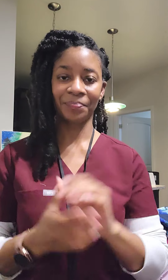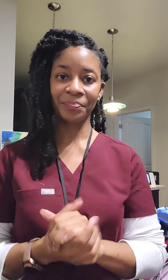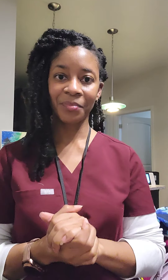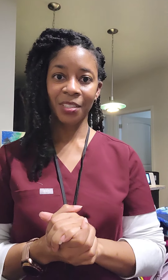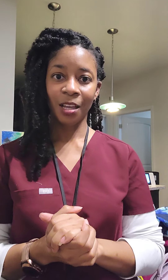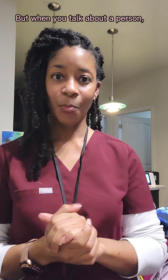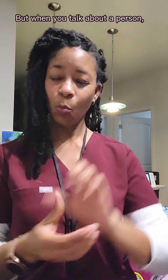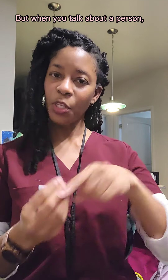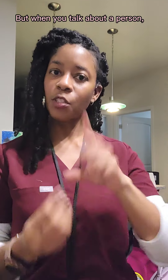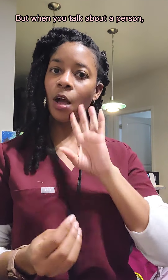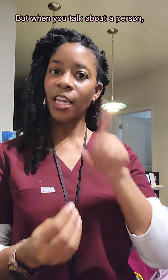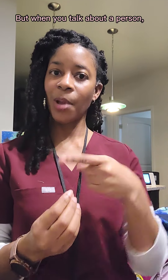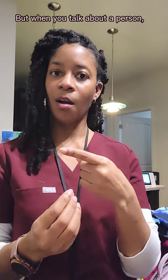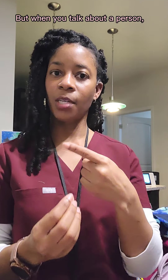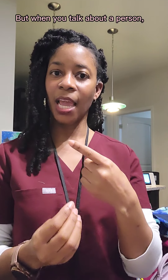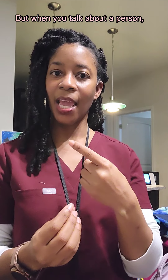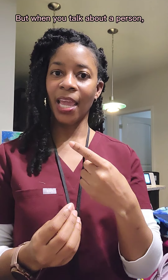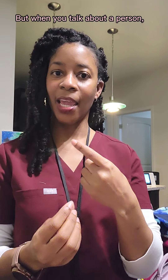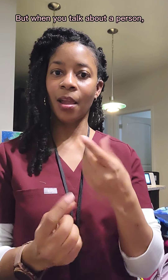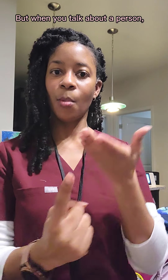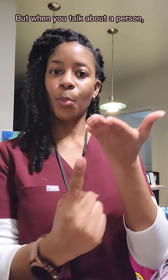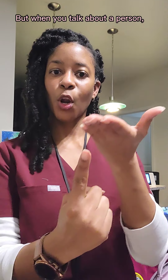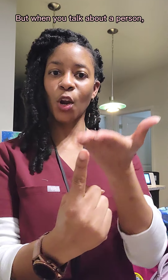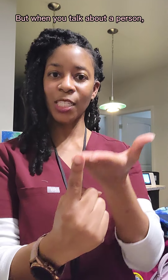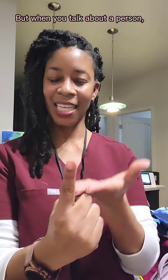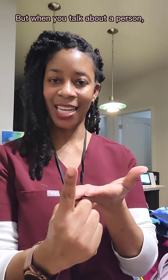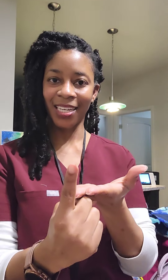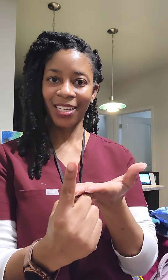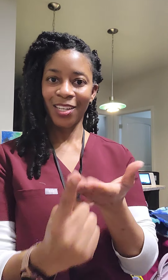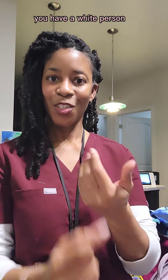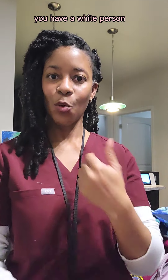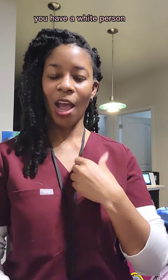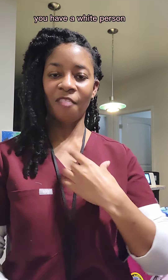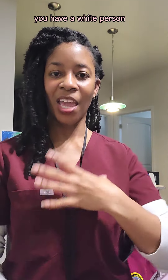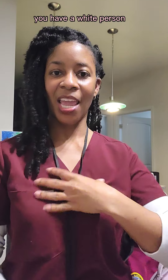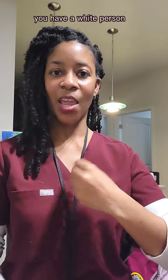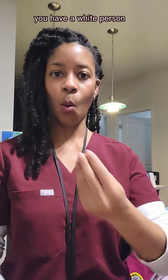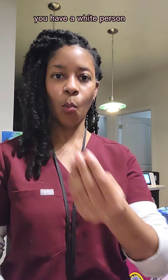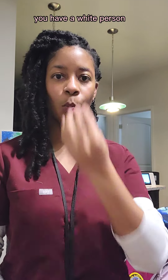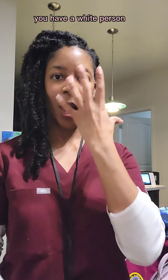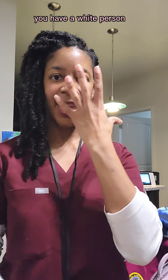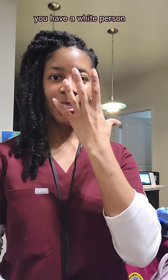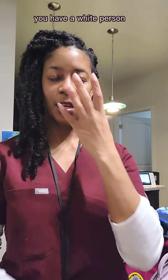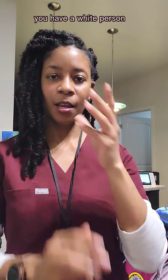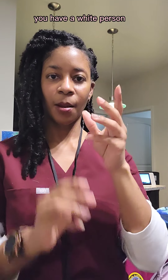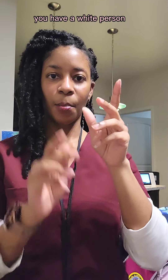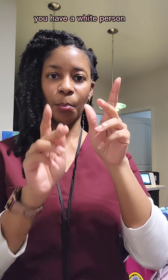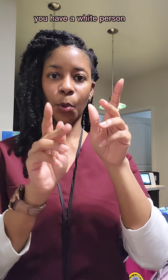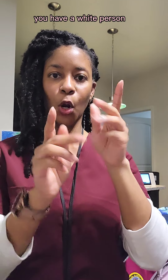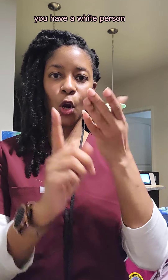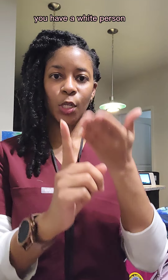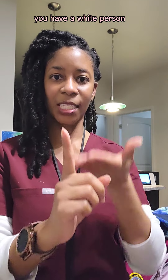But when you talk about a person, you have a white person.